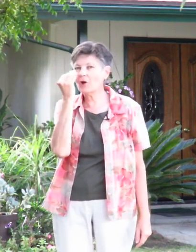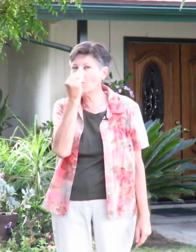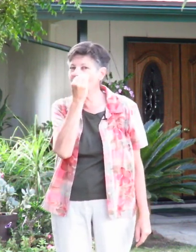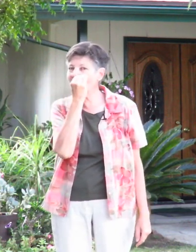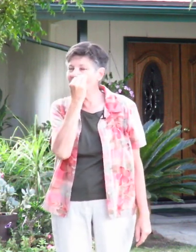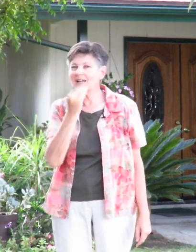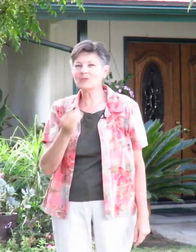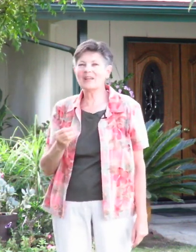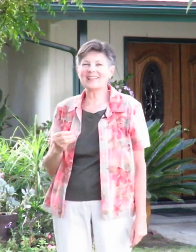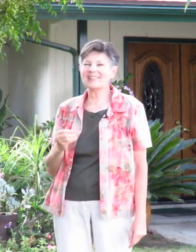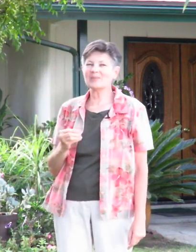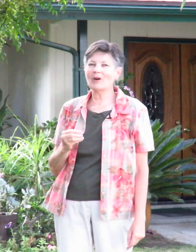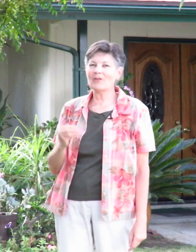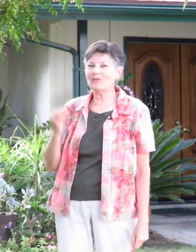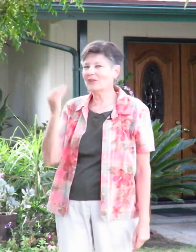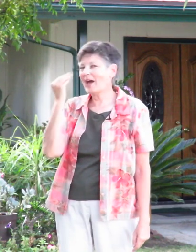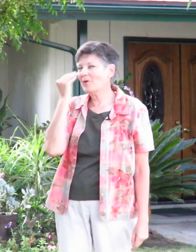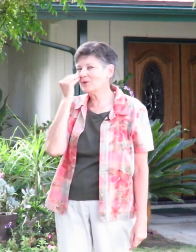nose because we like to smell the flowers.